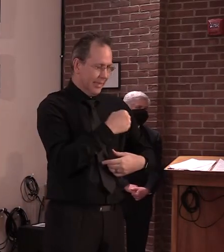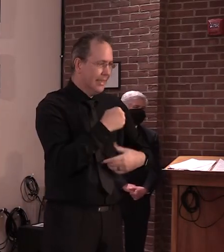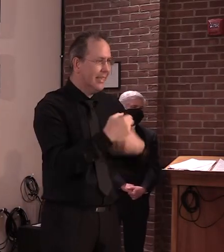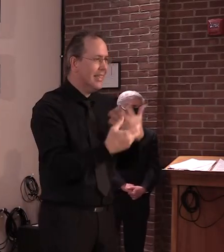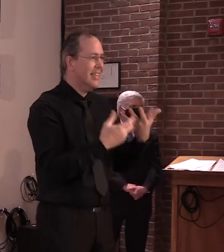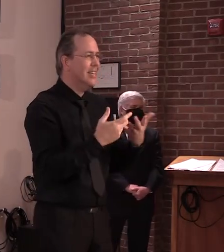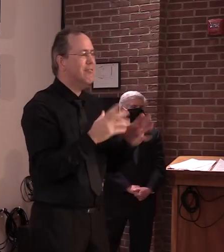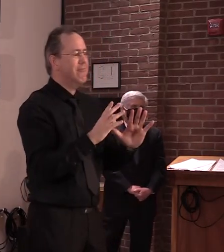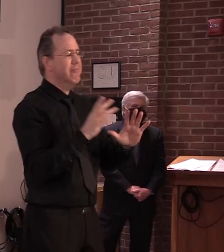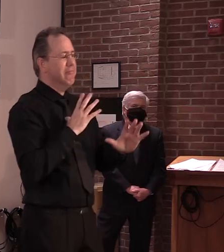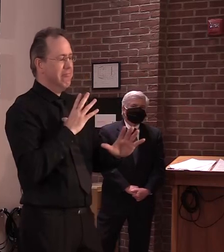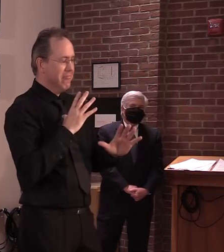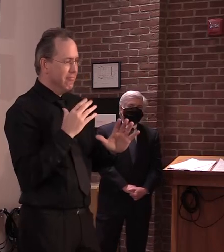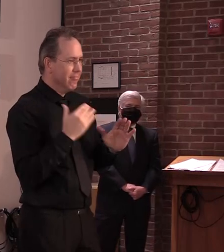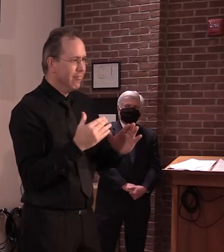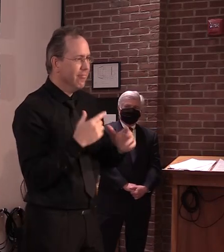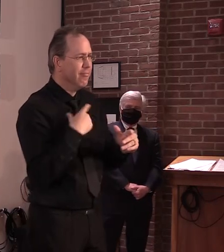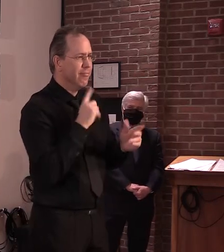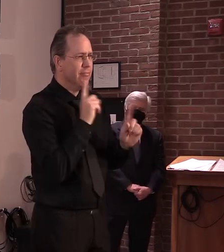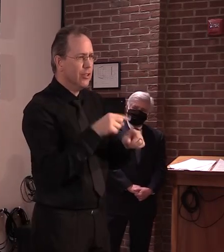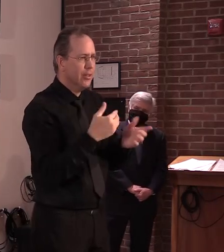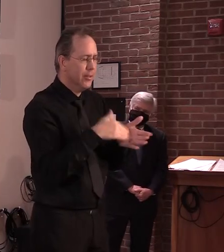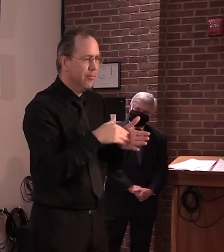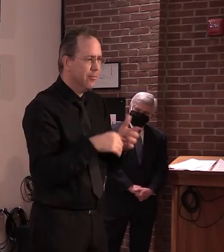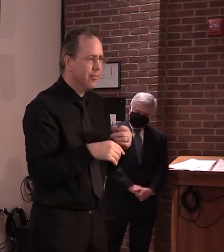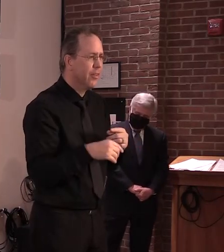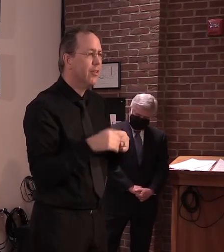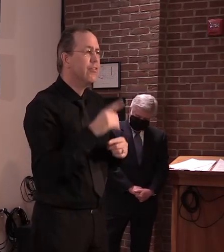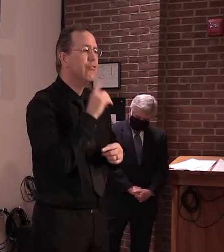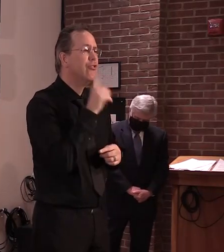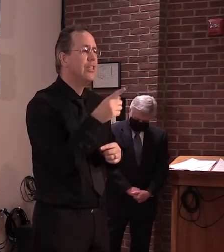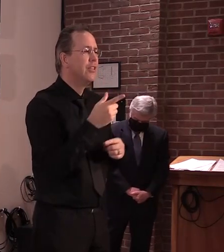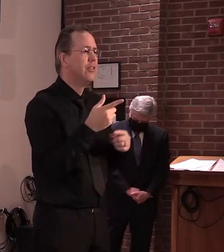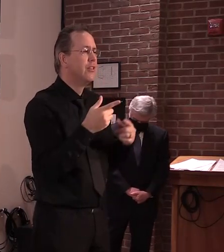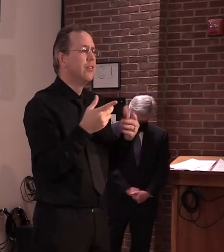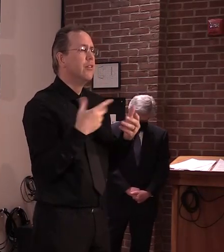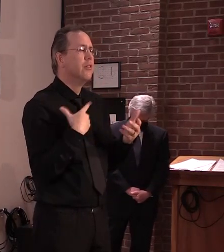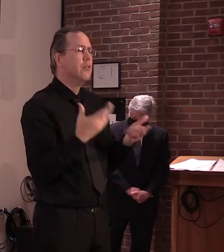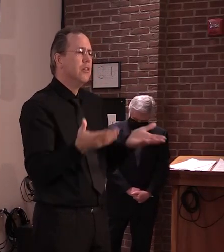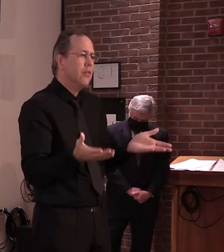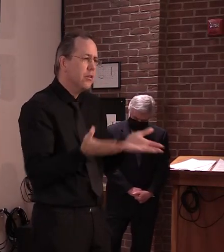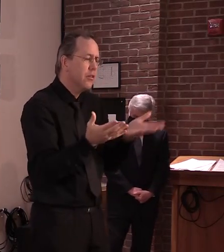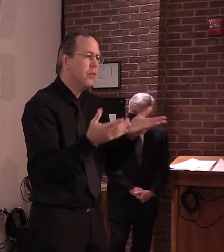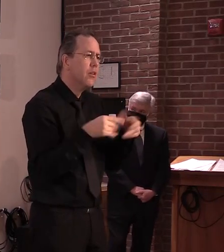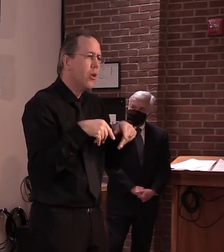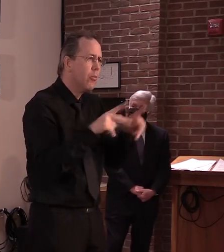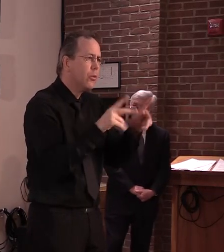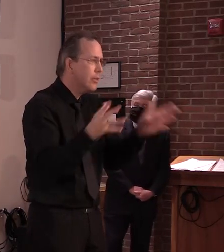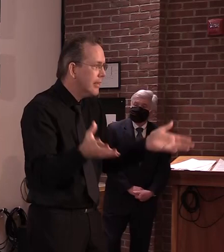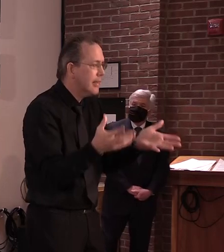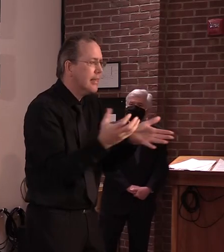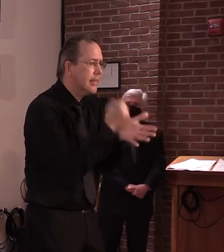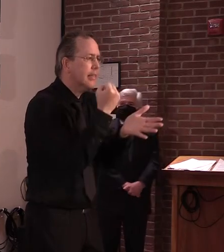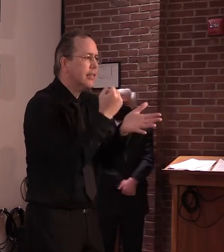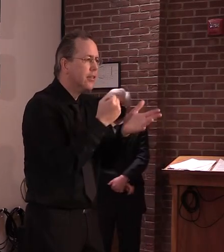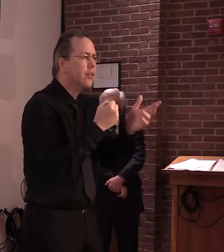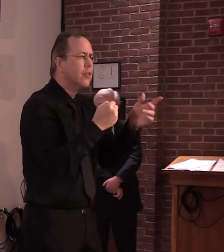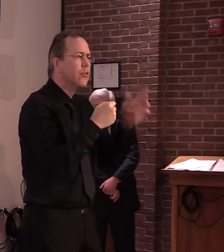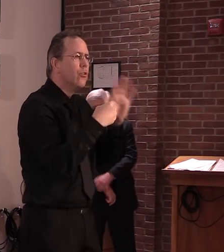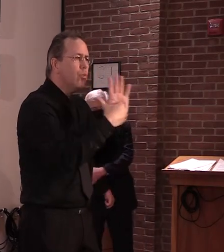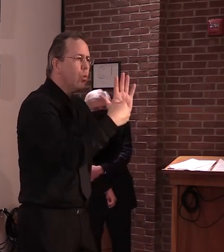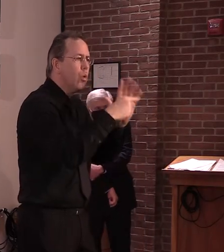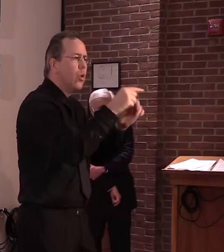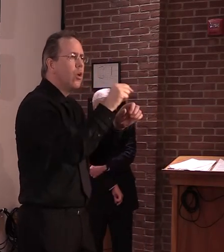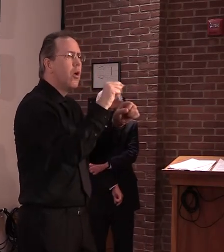I would, again, offer that this is a way for us to induce some education. We can have some control